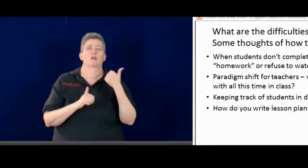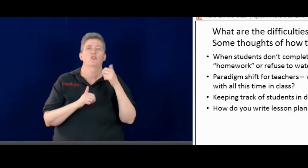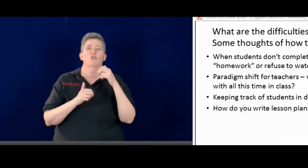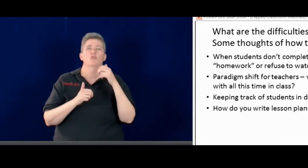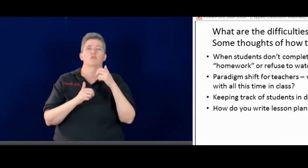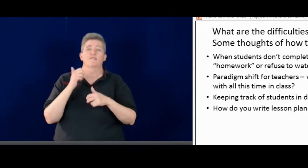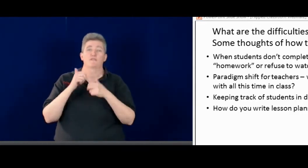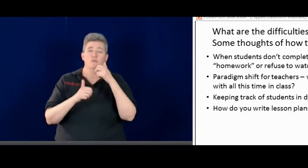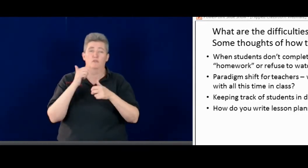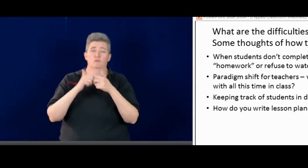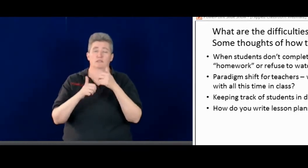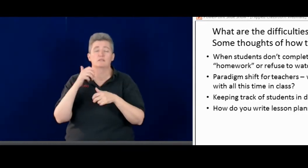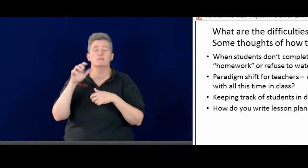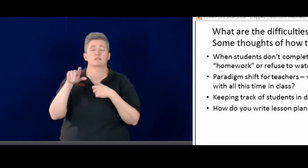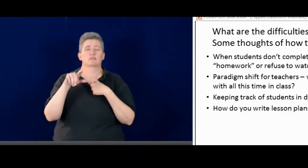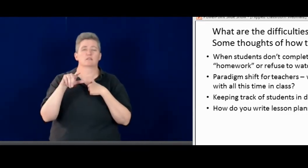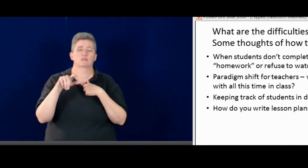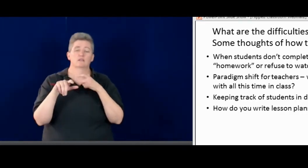Okay, on to the next one.